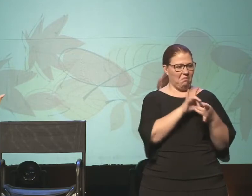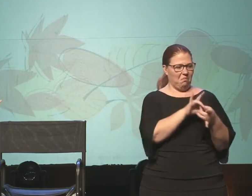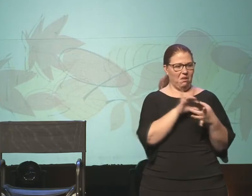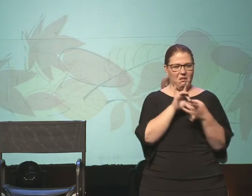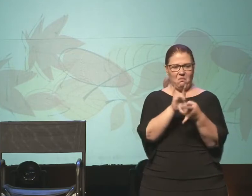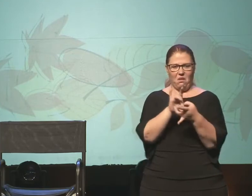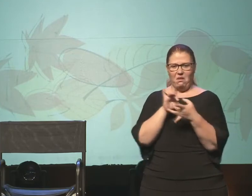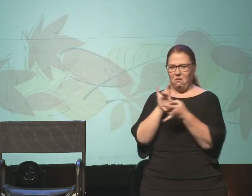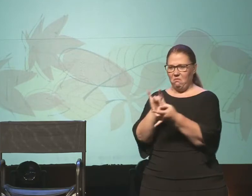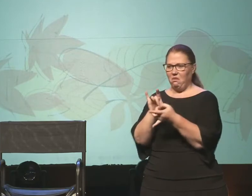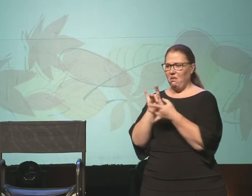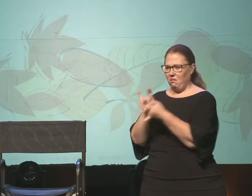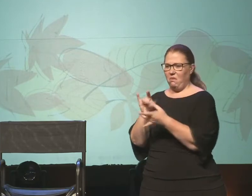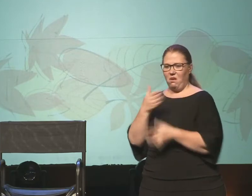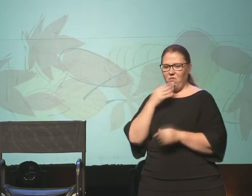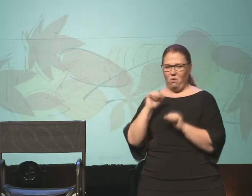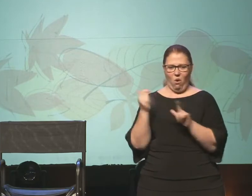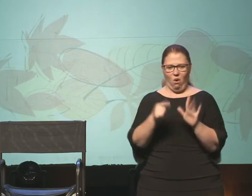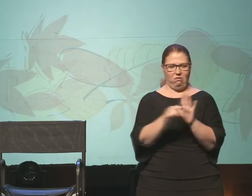kind of bad,